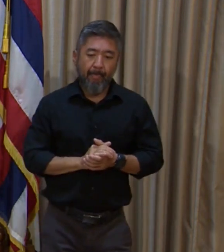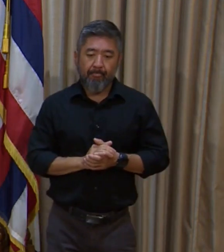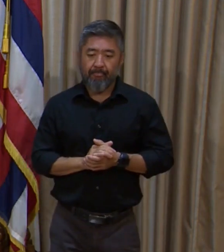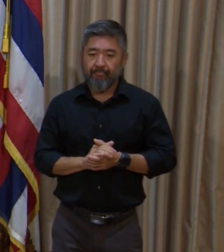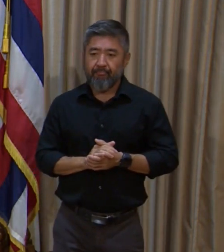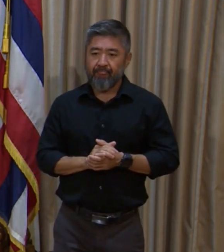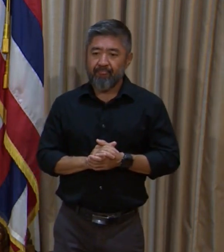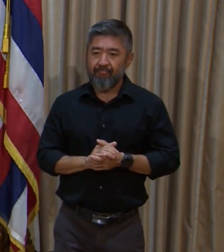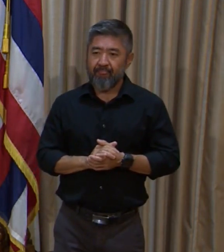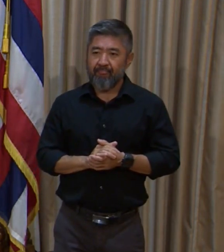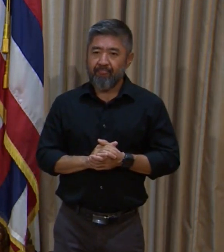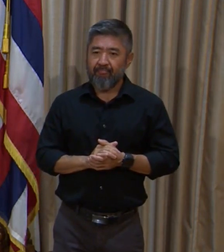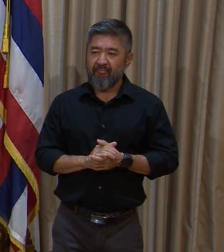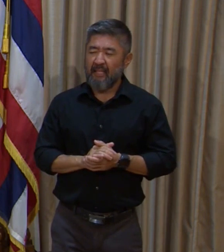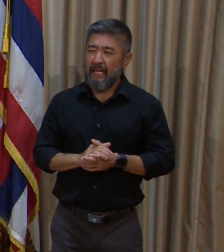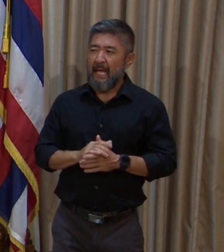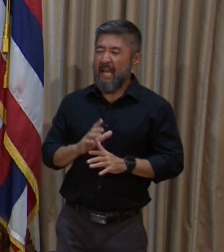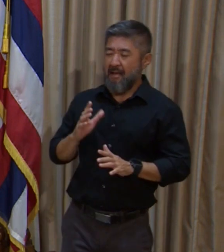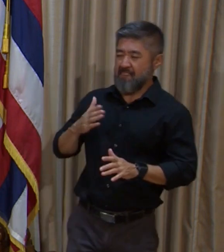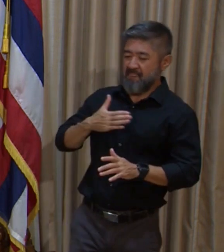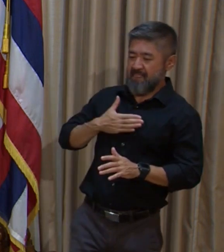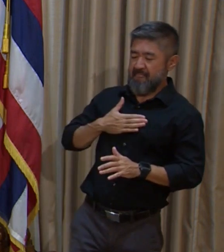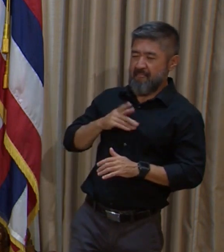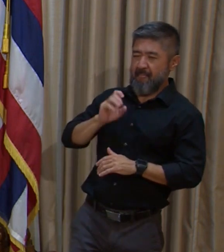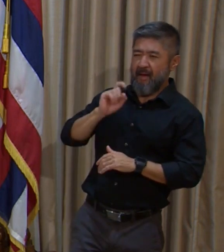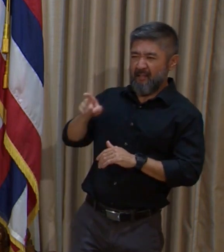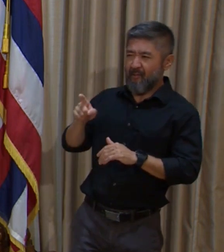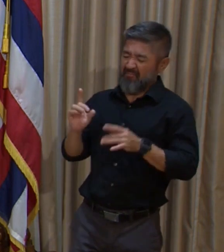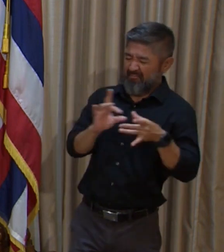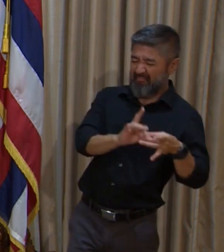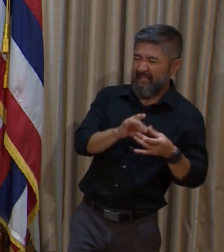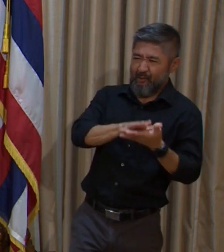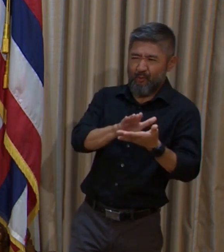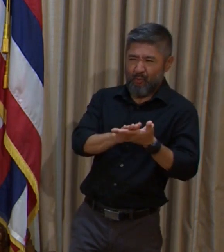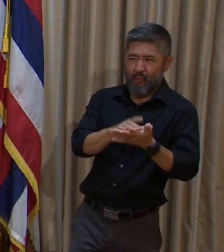Hi. This is sort of a follow-up question regarding schools.